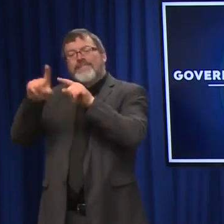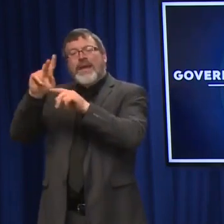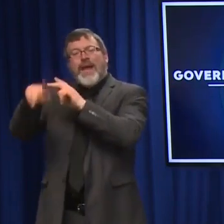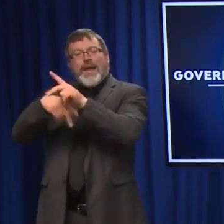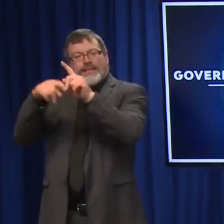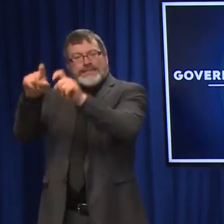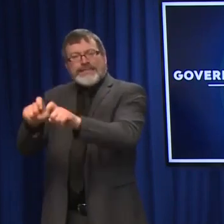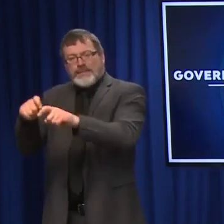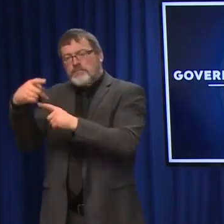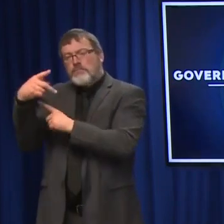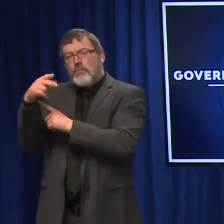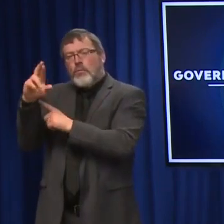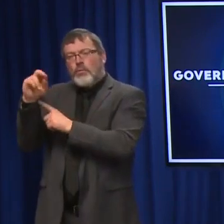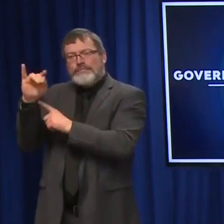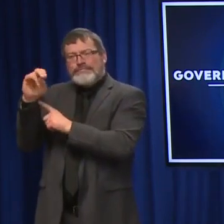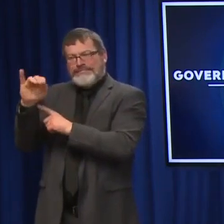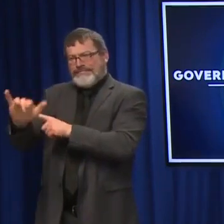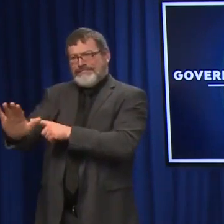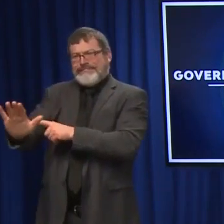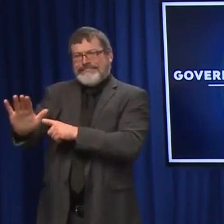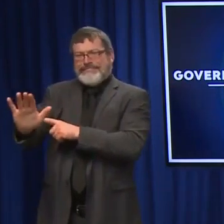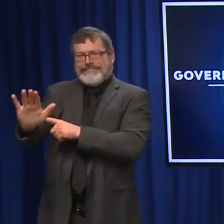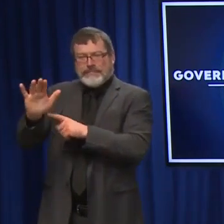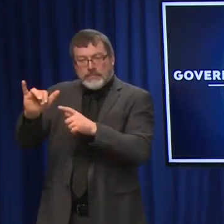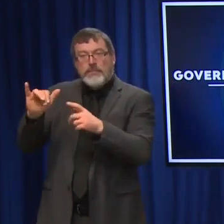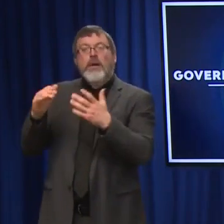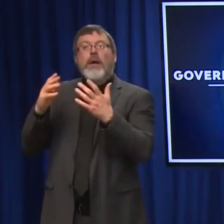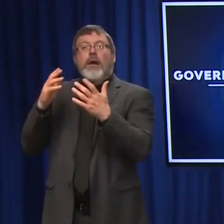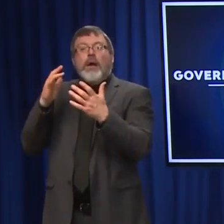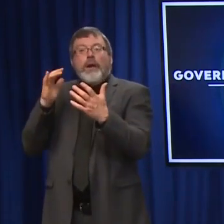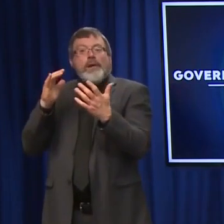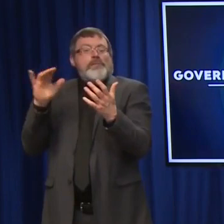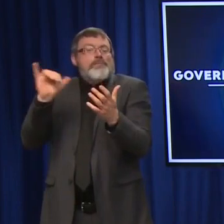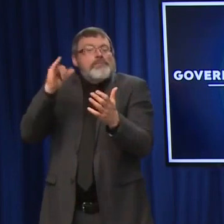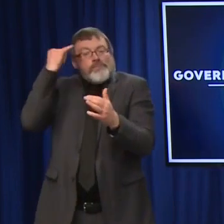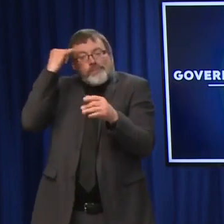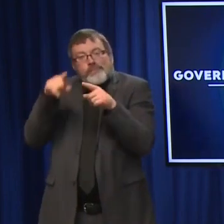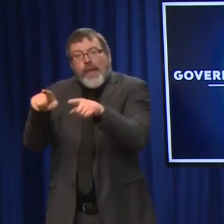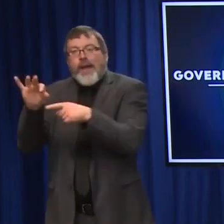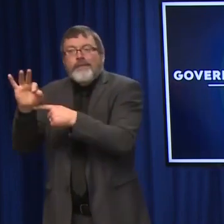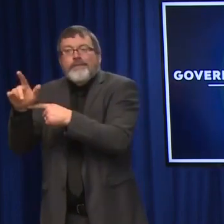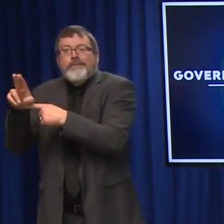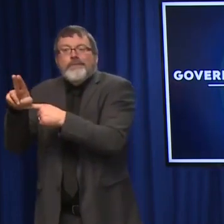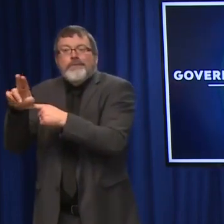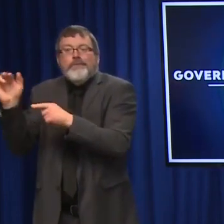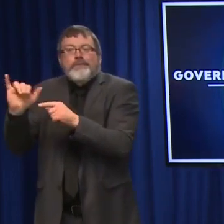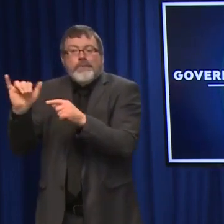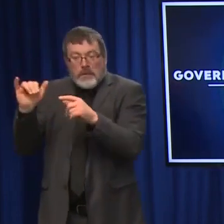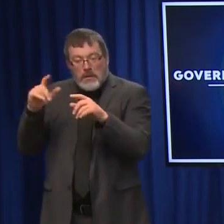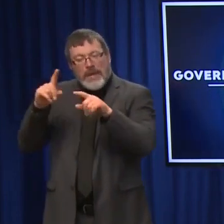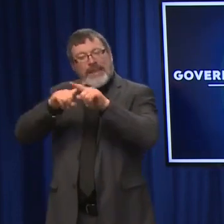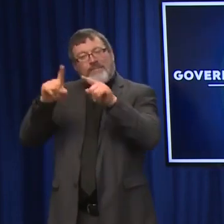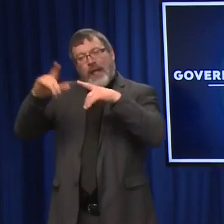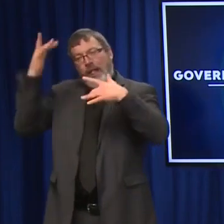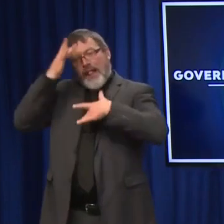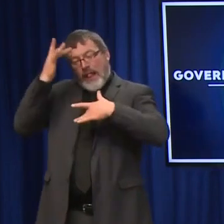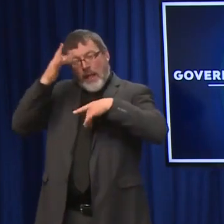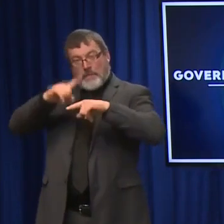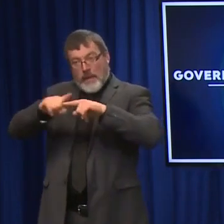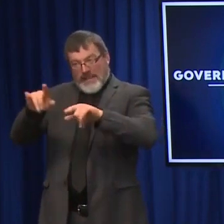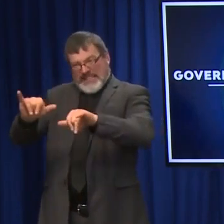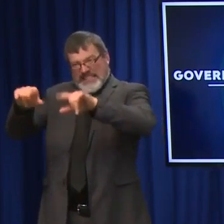You know, the same issue comes up every year with influenza testing, right? Influenza is a different virus, but we still have the same type of testing technology,